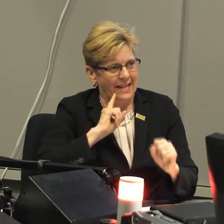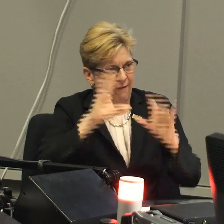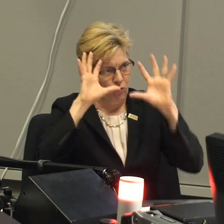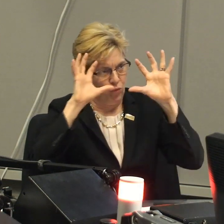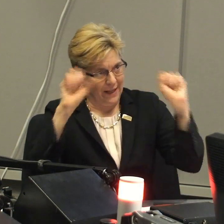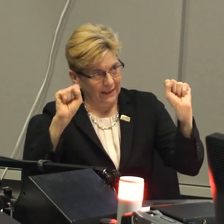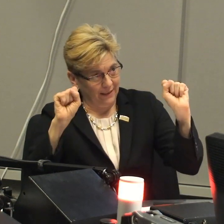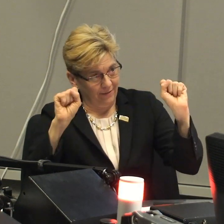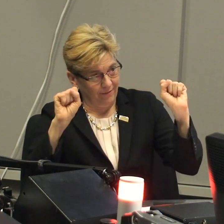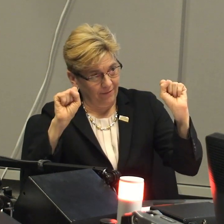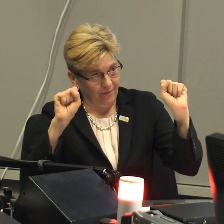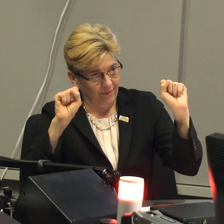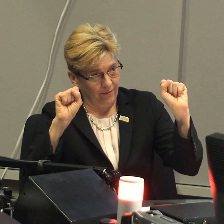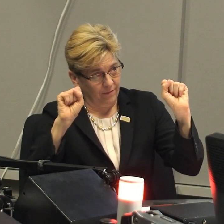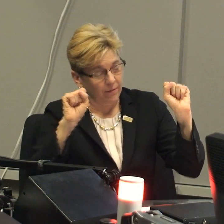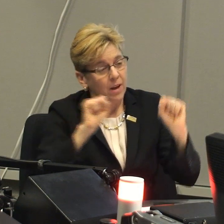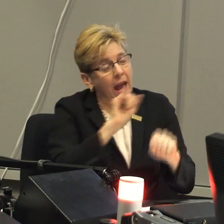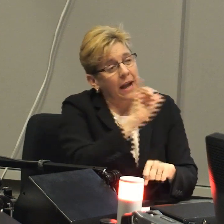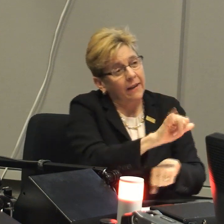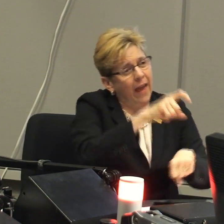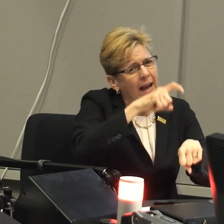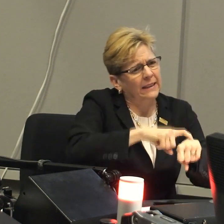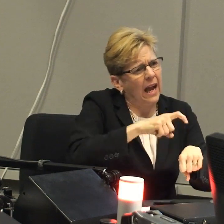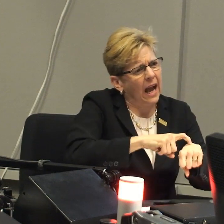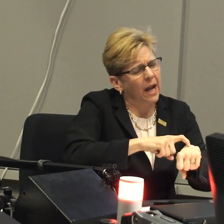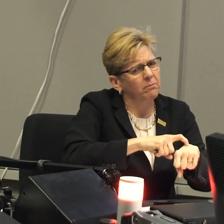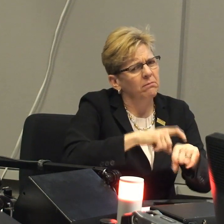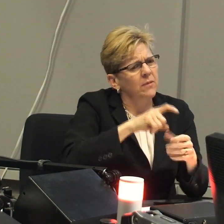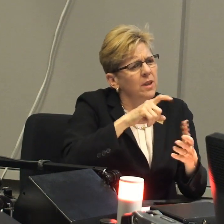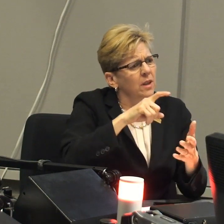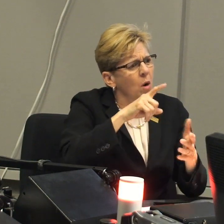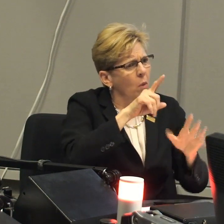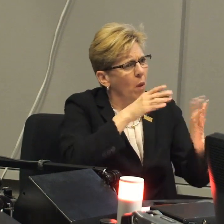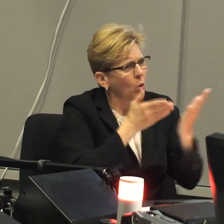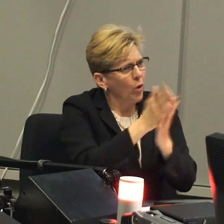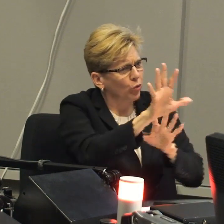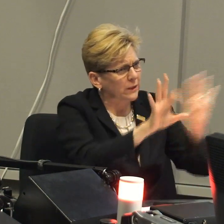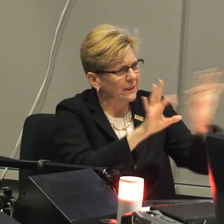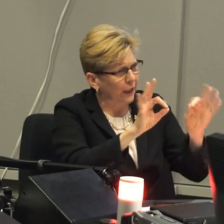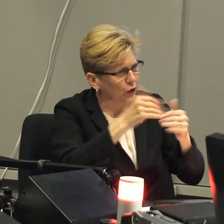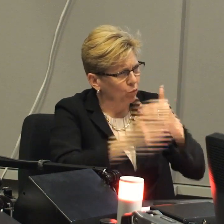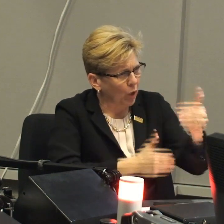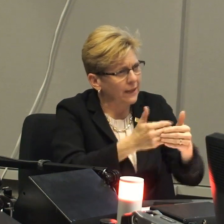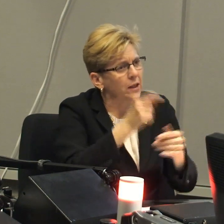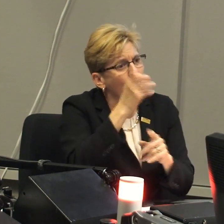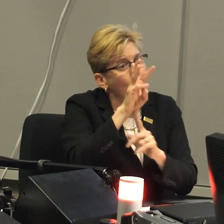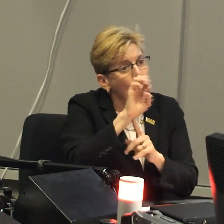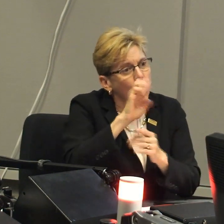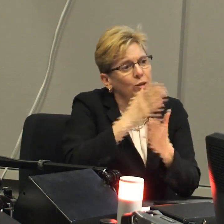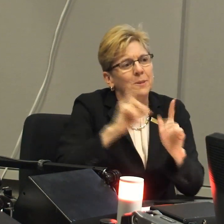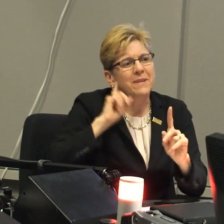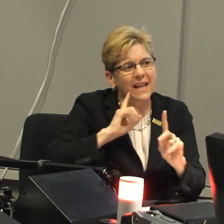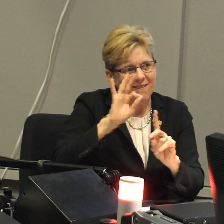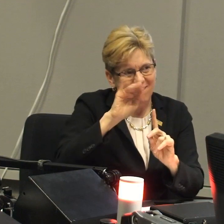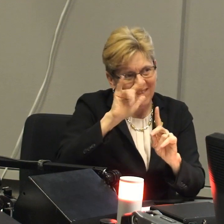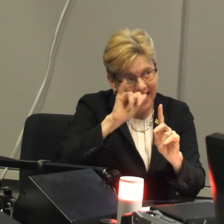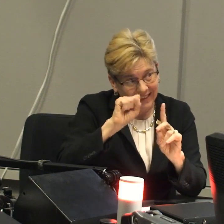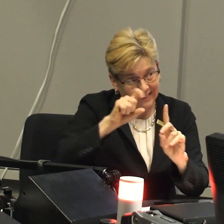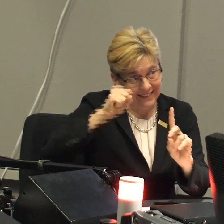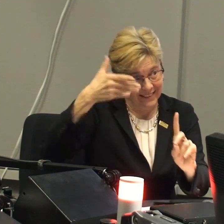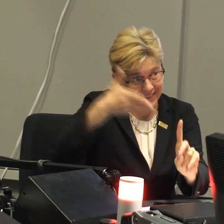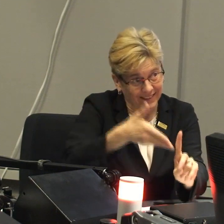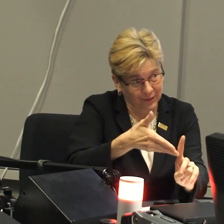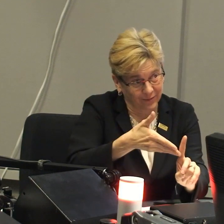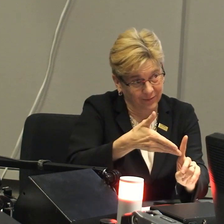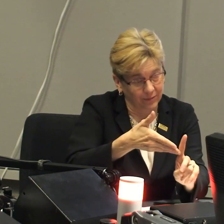Gallaudet's existence that there had never been a deaf president of the university. And at that time, when they were going through the selection process,